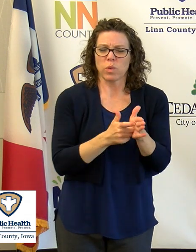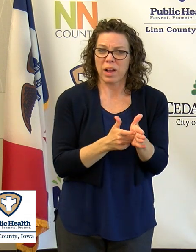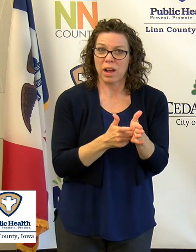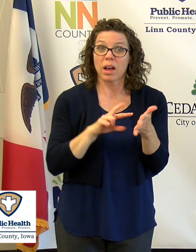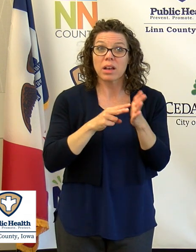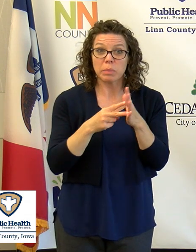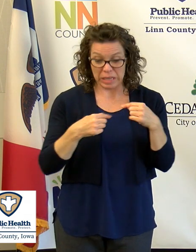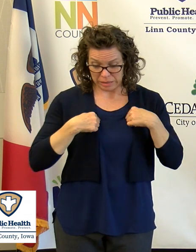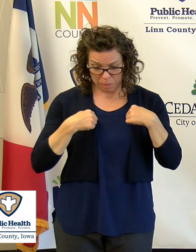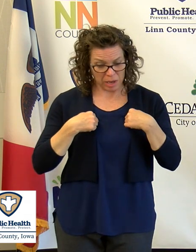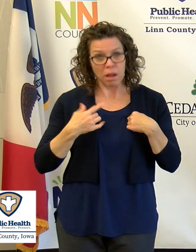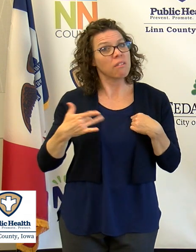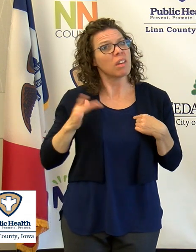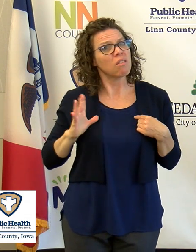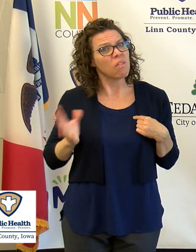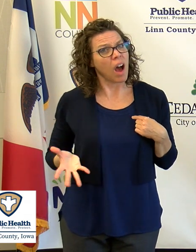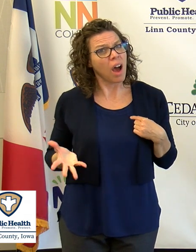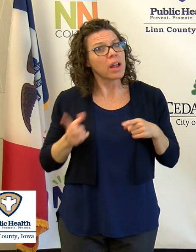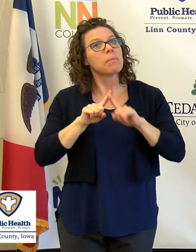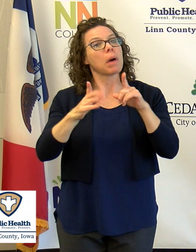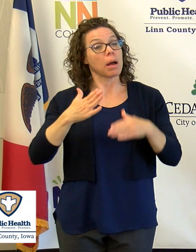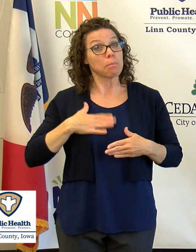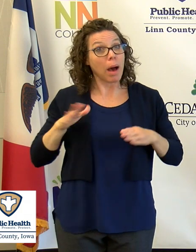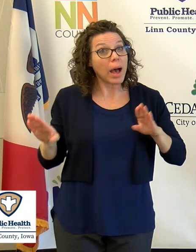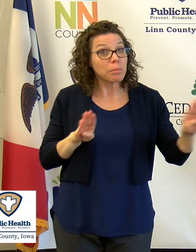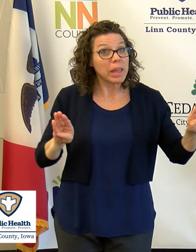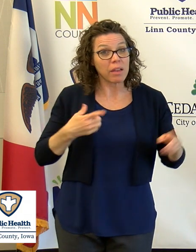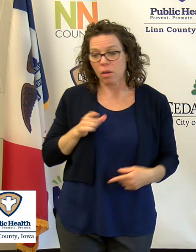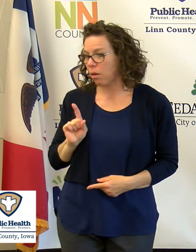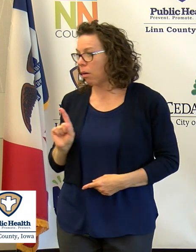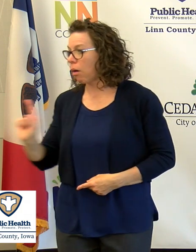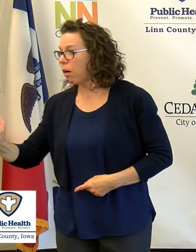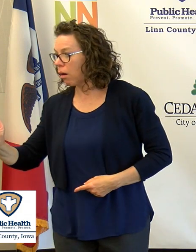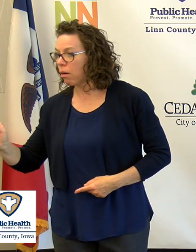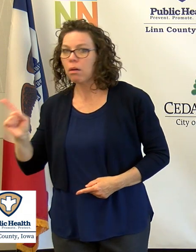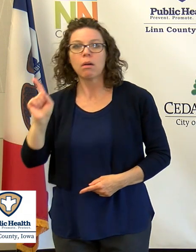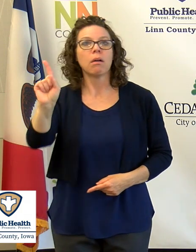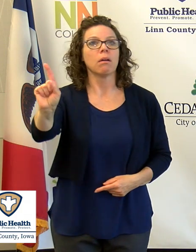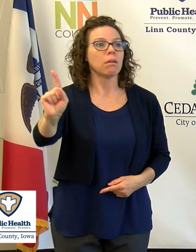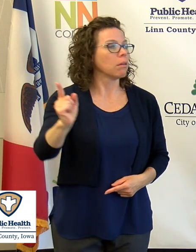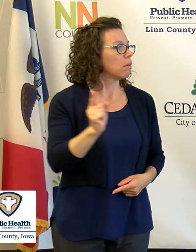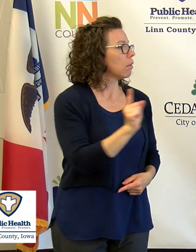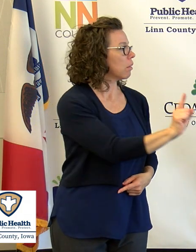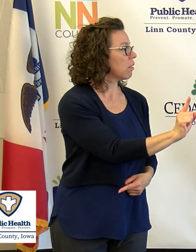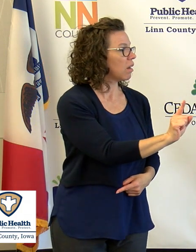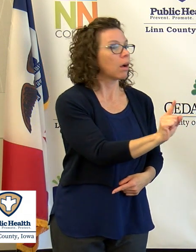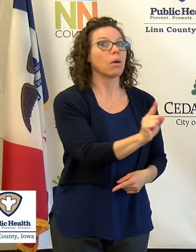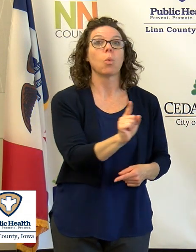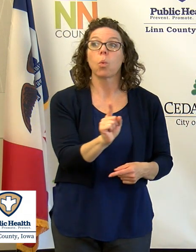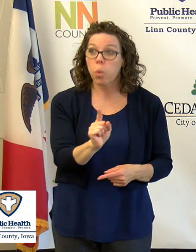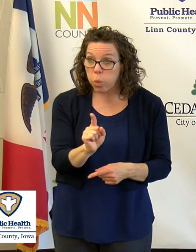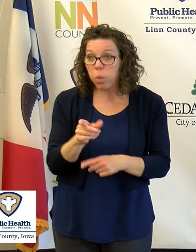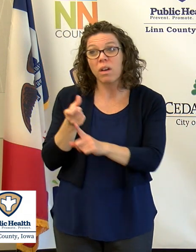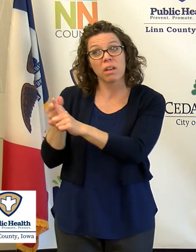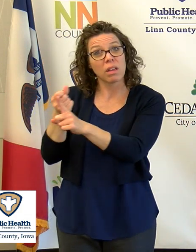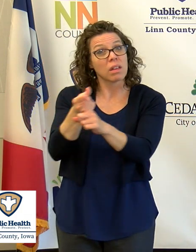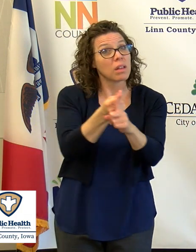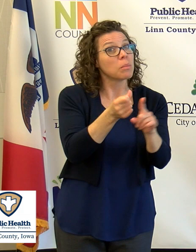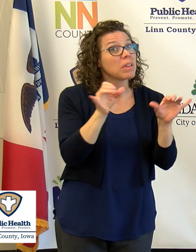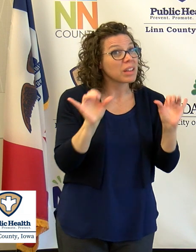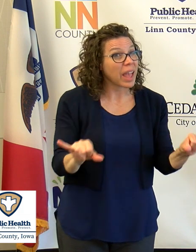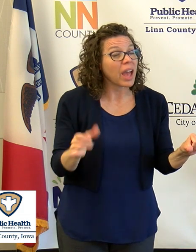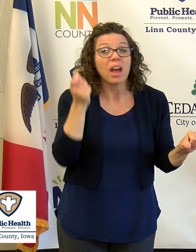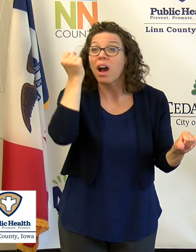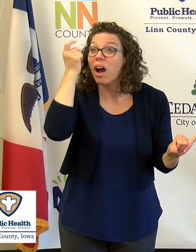you take today will not show up immediately. It will take two to three weeks before the impact